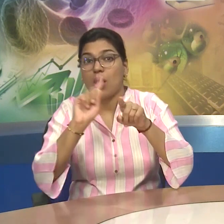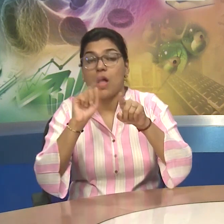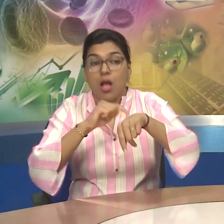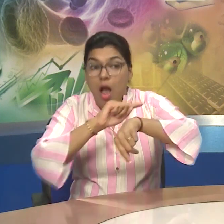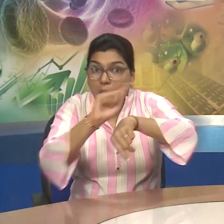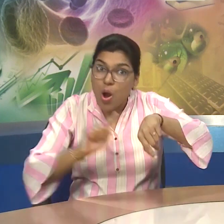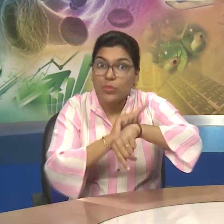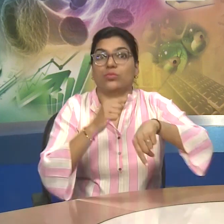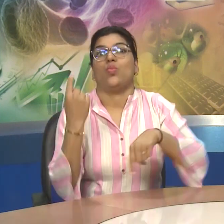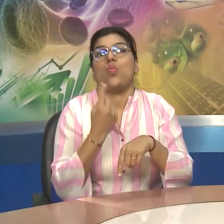Eight